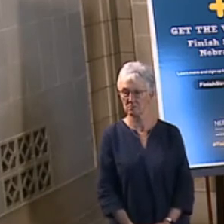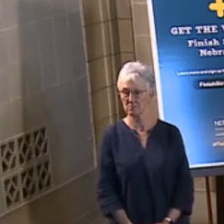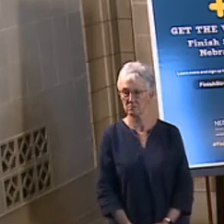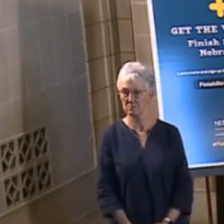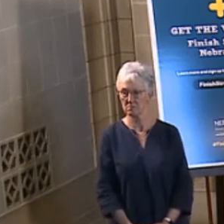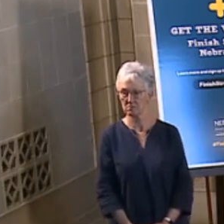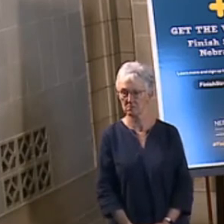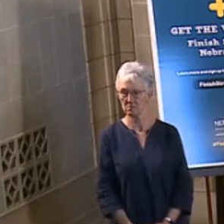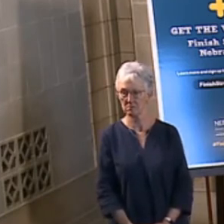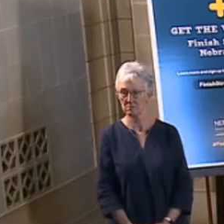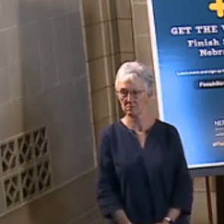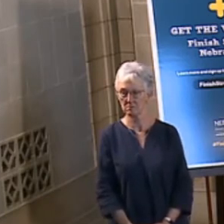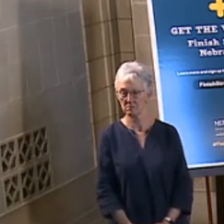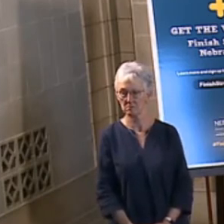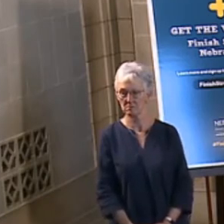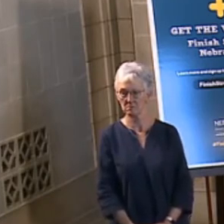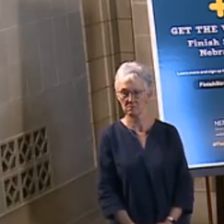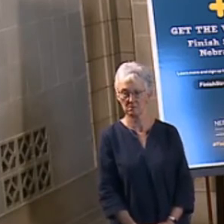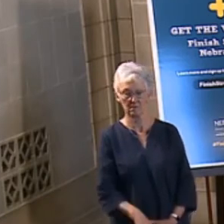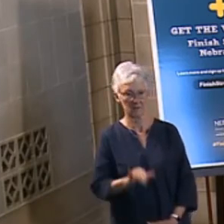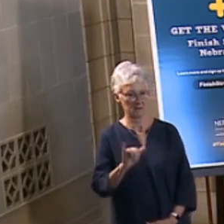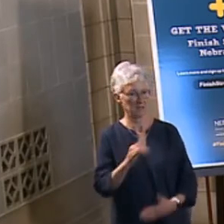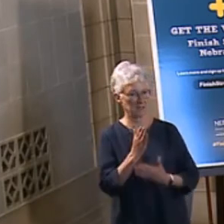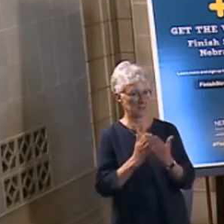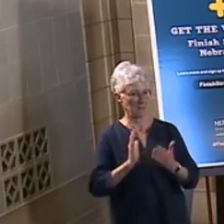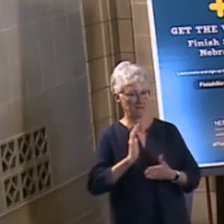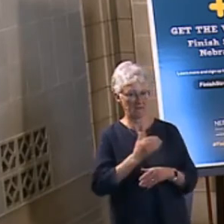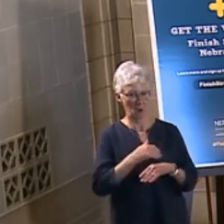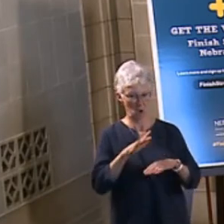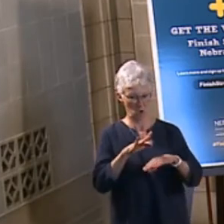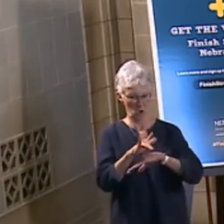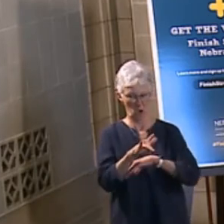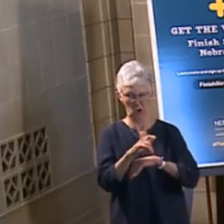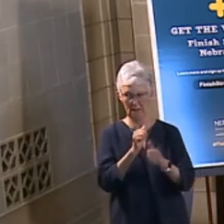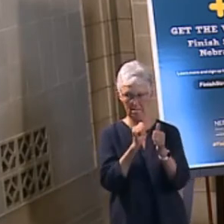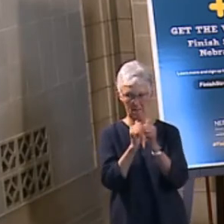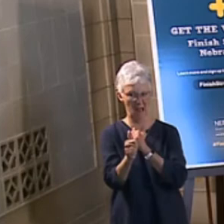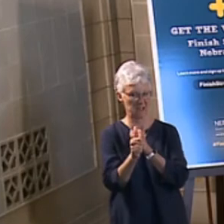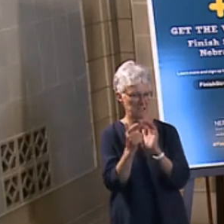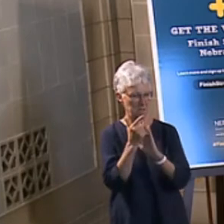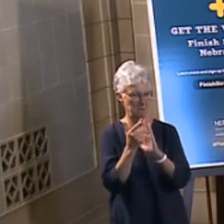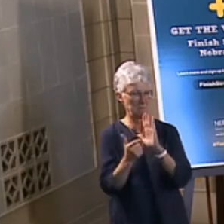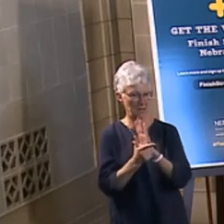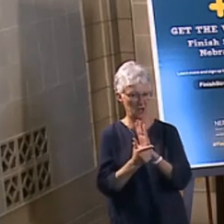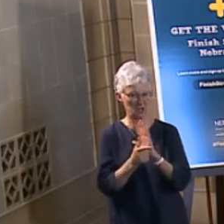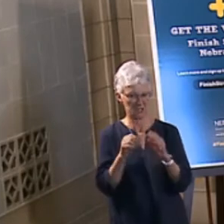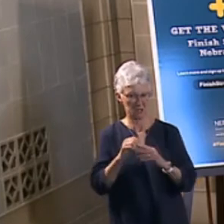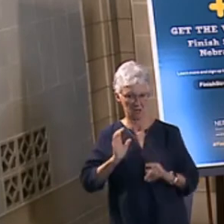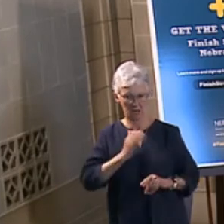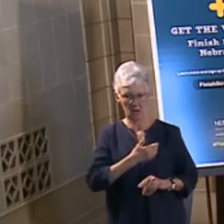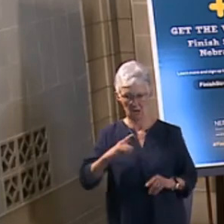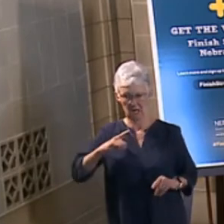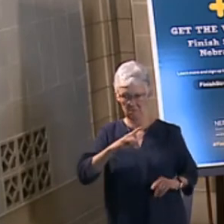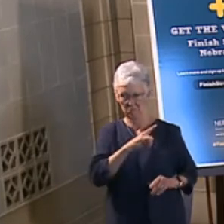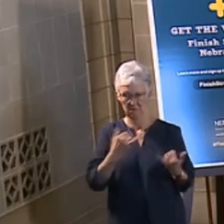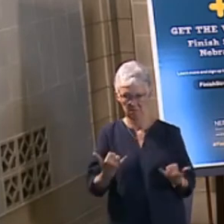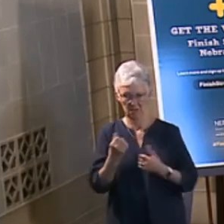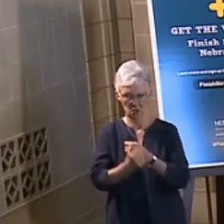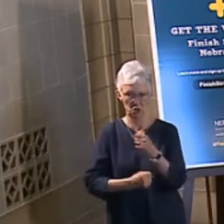So, again, some of our early successes here in the legislature with regard to getting important bills passed. So, very exciting.